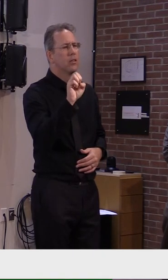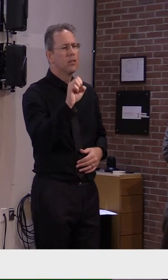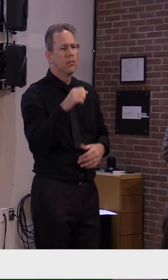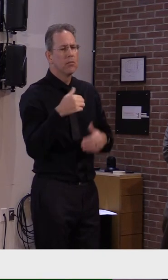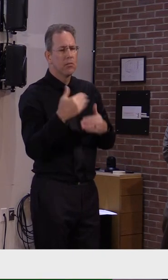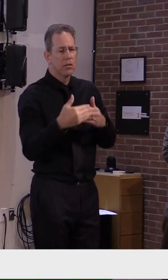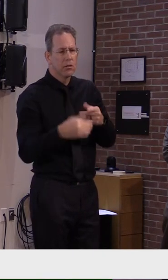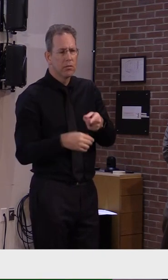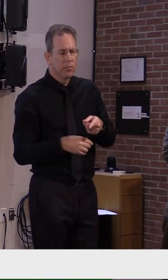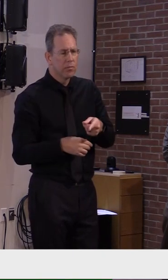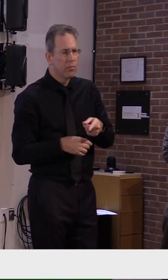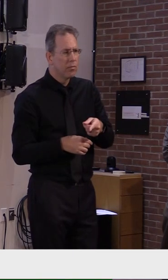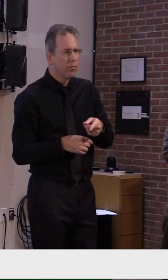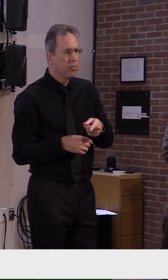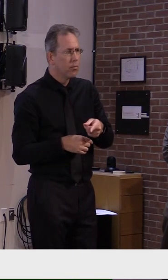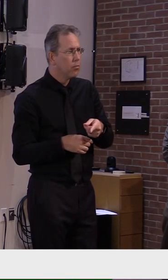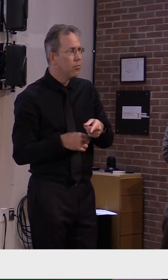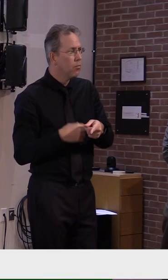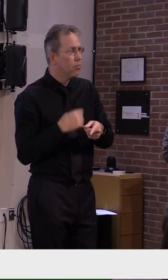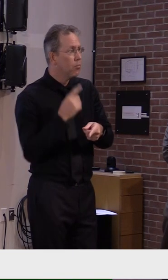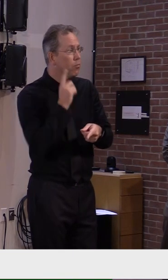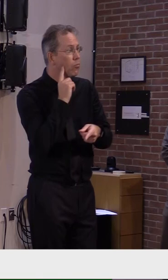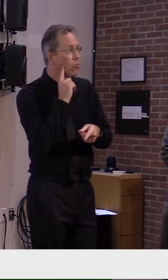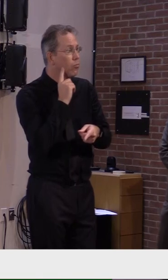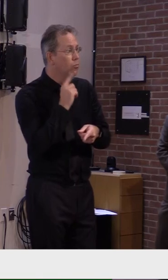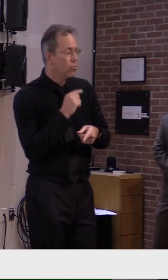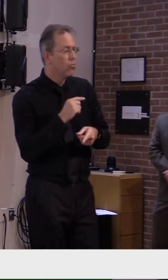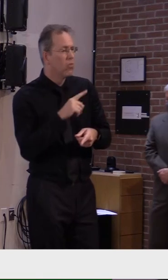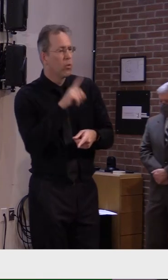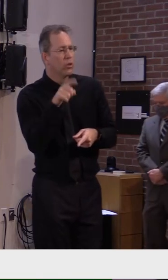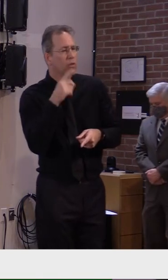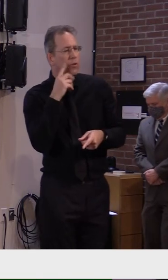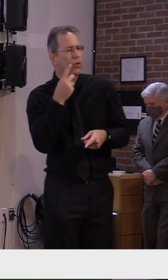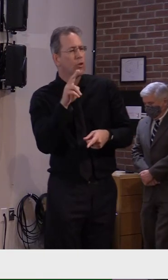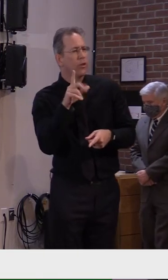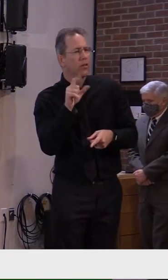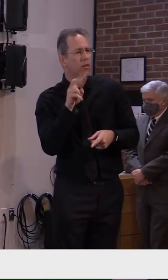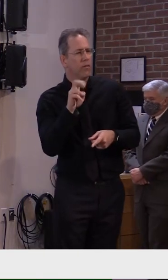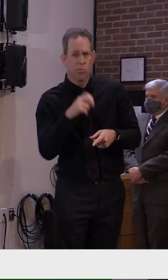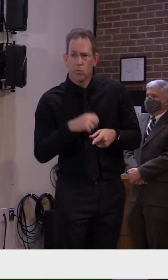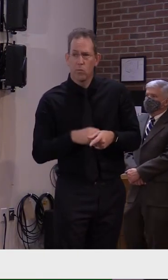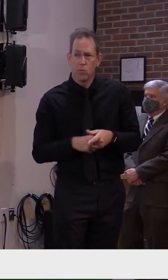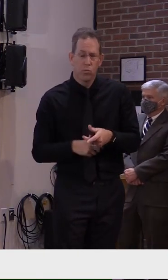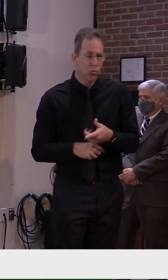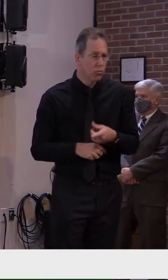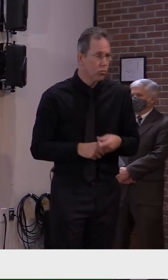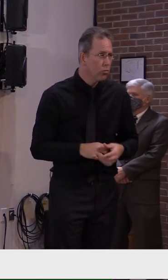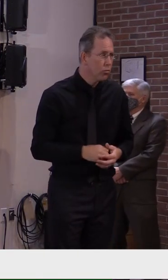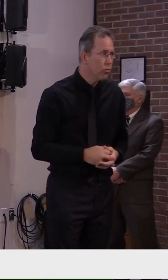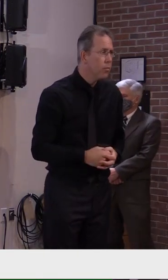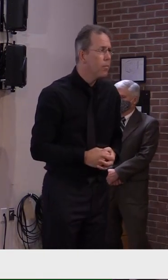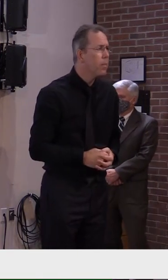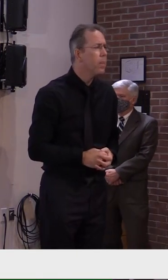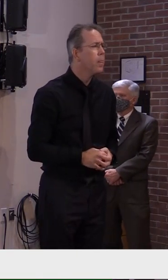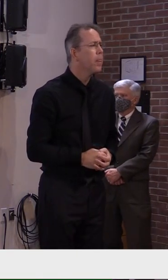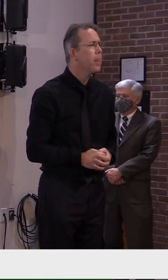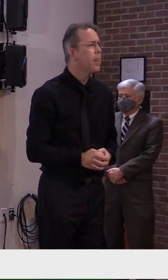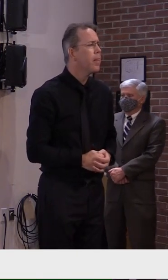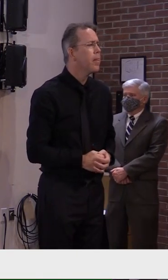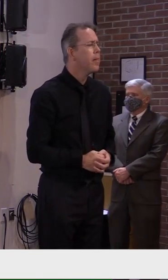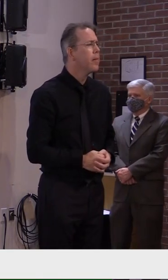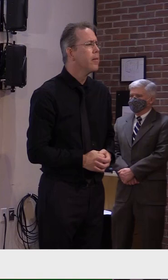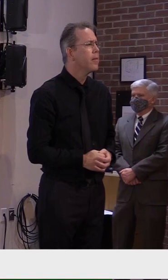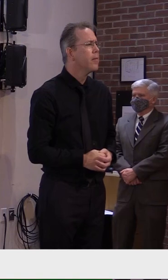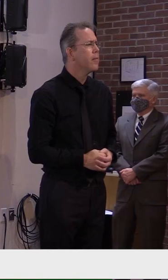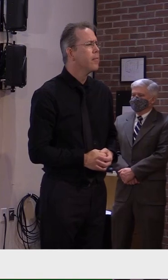Yeah, this is Leslie for Dr. Levine. Do you know why Washington County and Orange County are seeing the cases